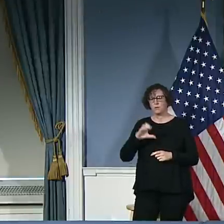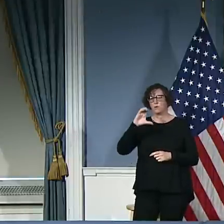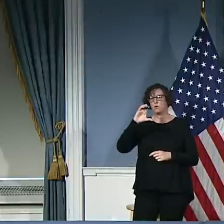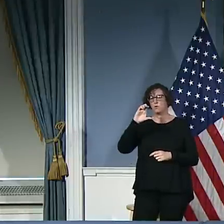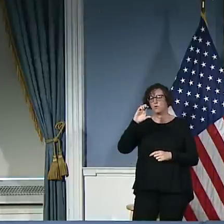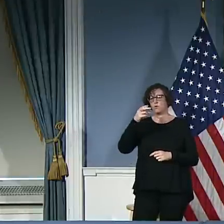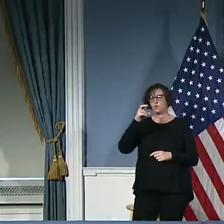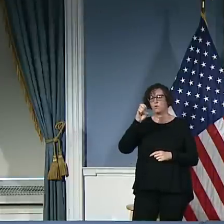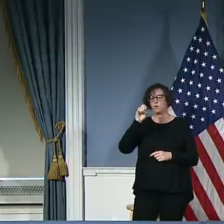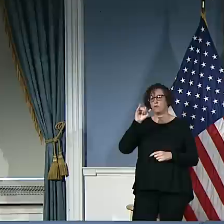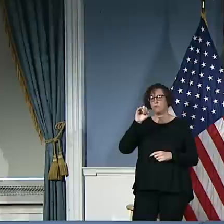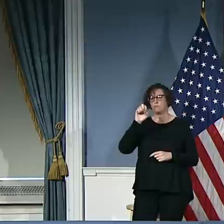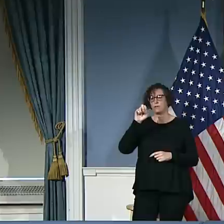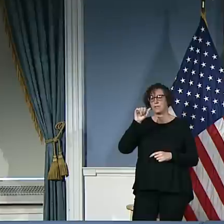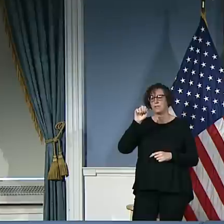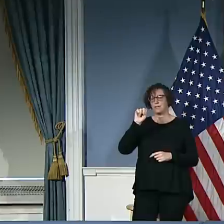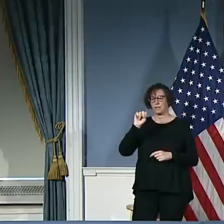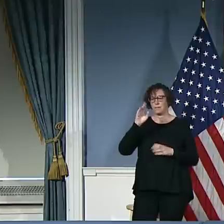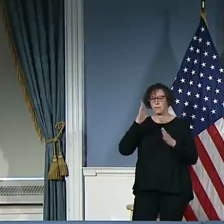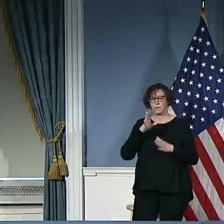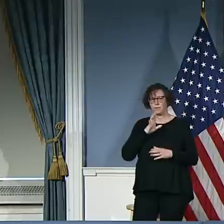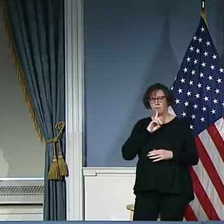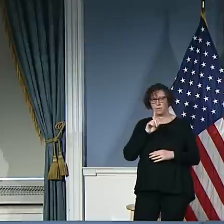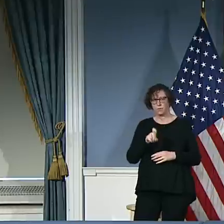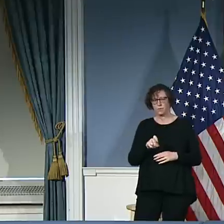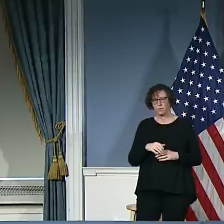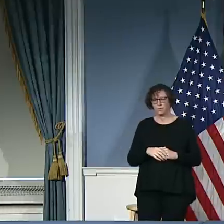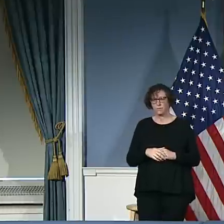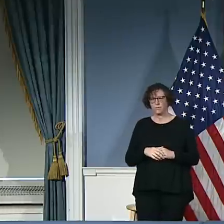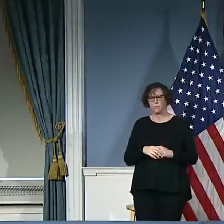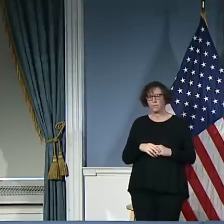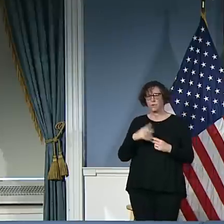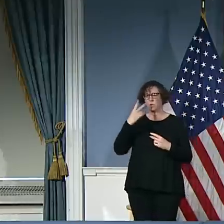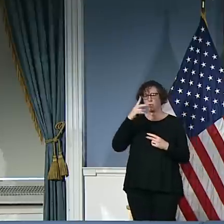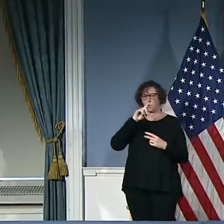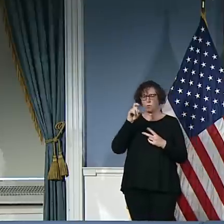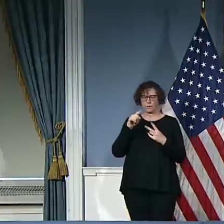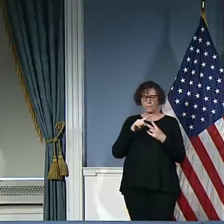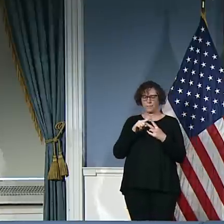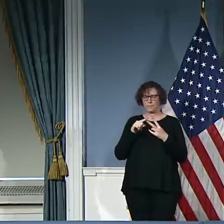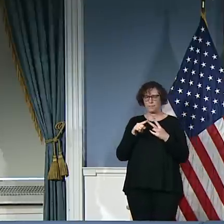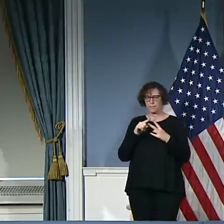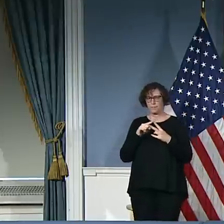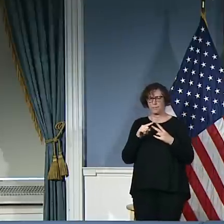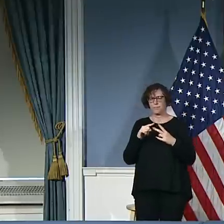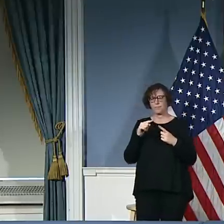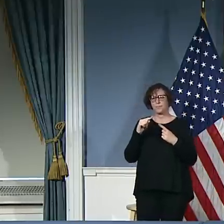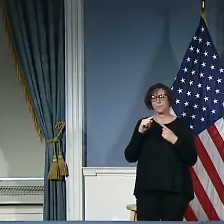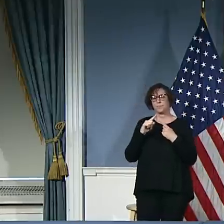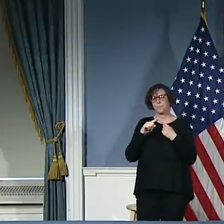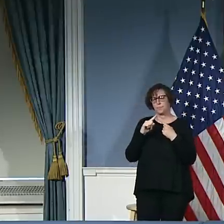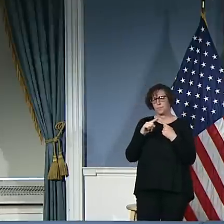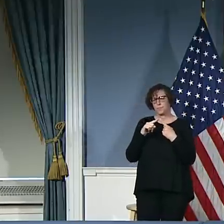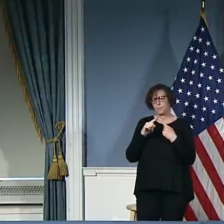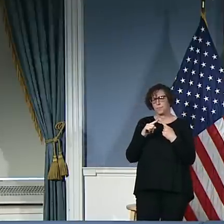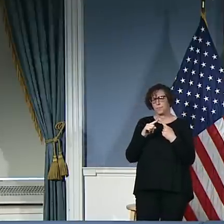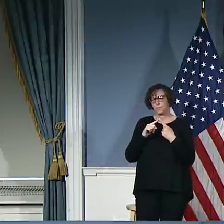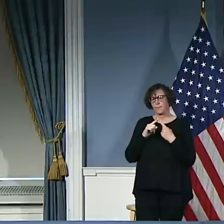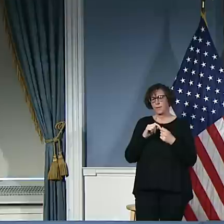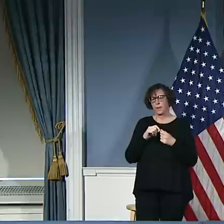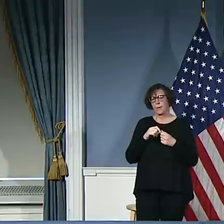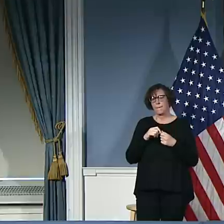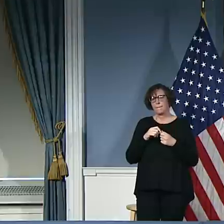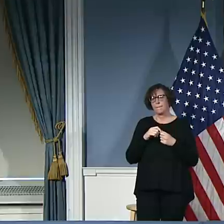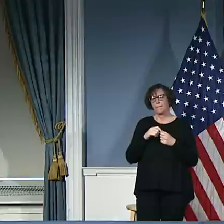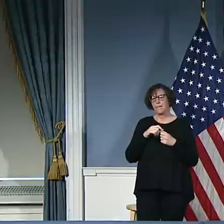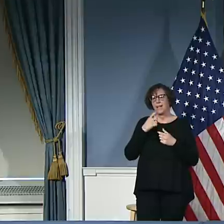Hi, two questions for the mayor. The first is last week you talked about trying to increase bed